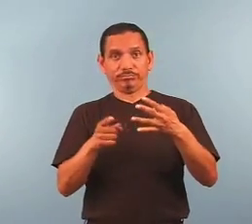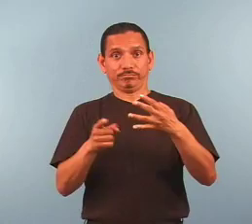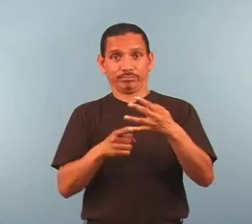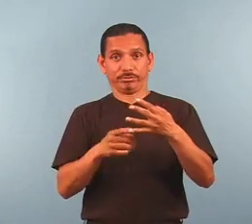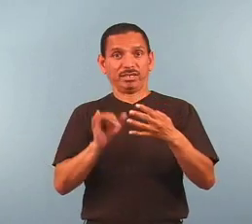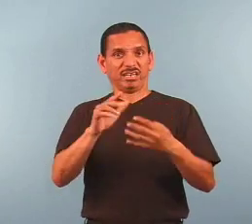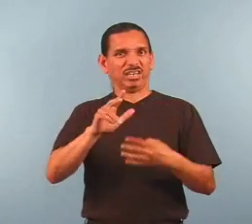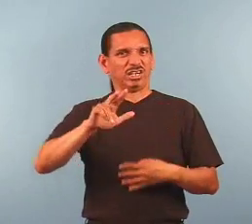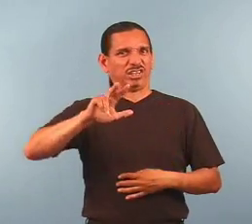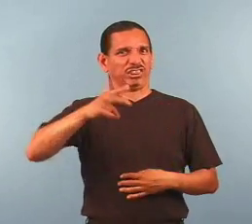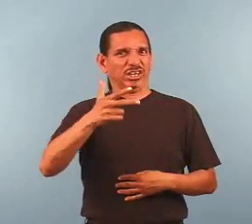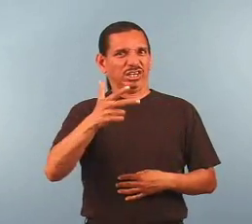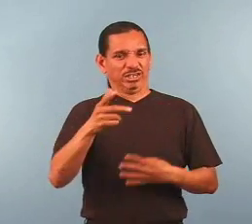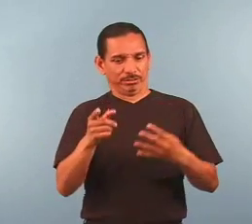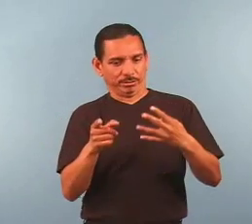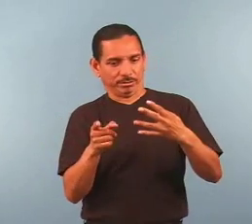Step 3